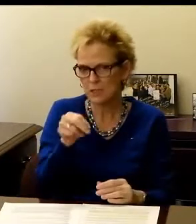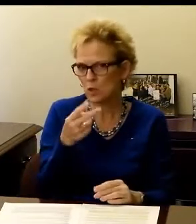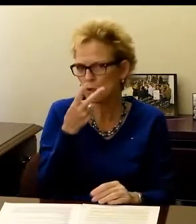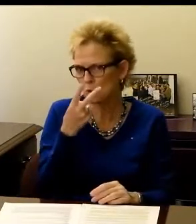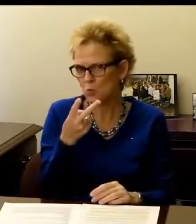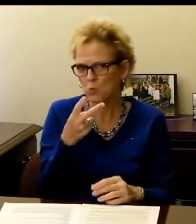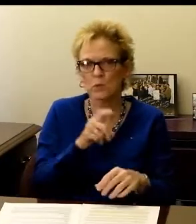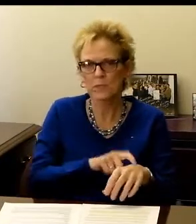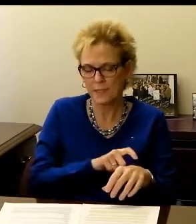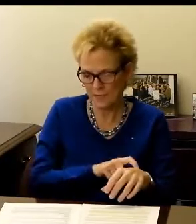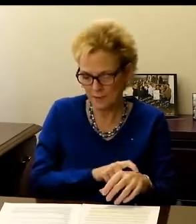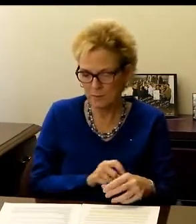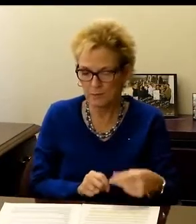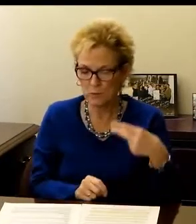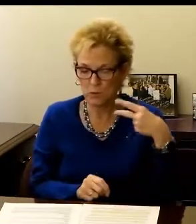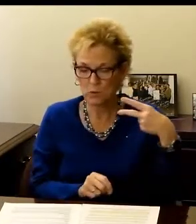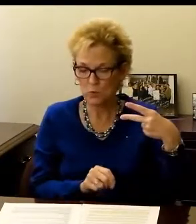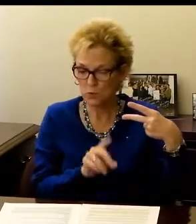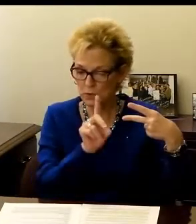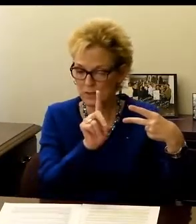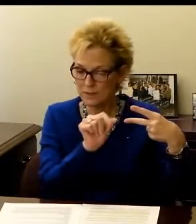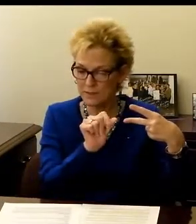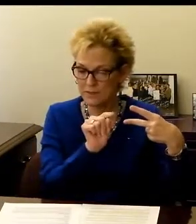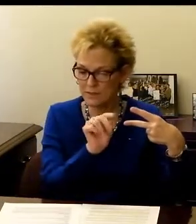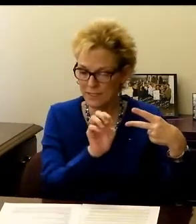We contacted CNN.com two times.